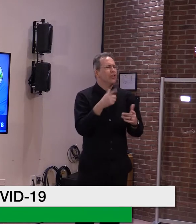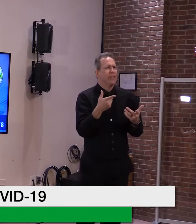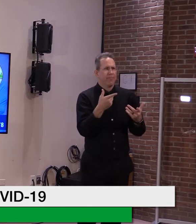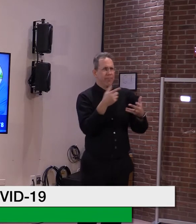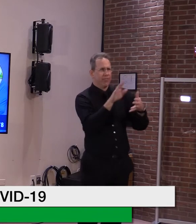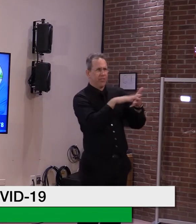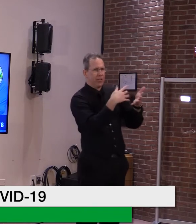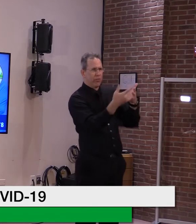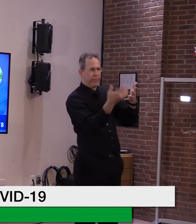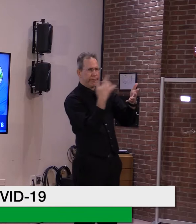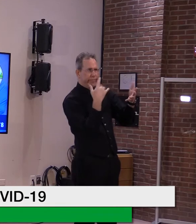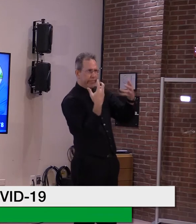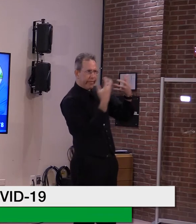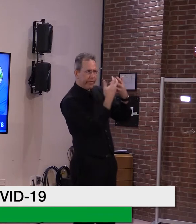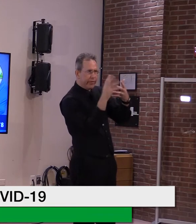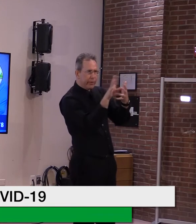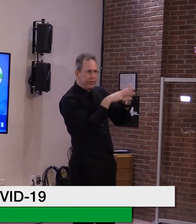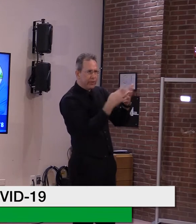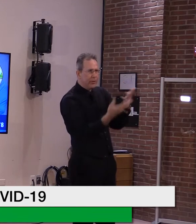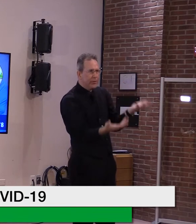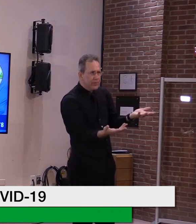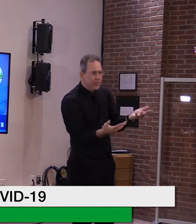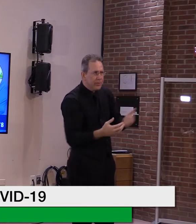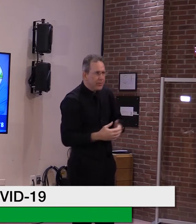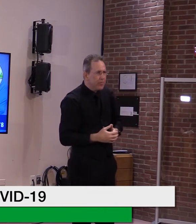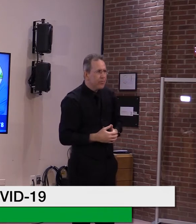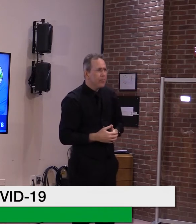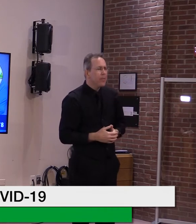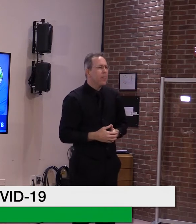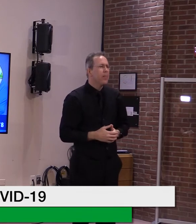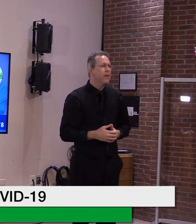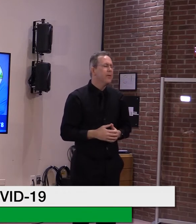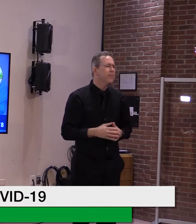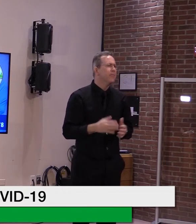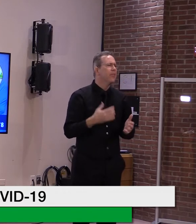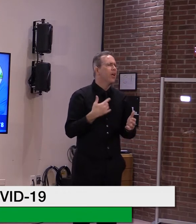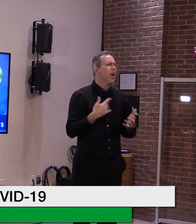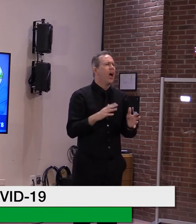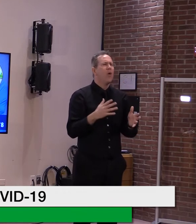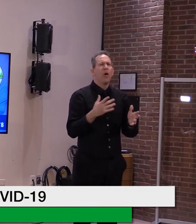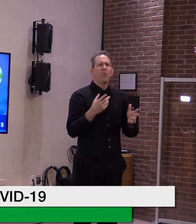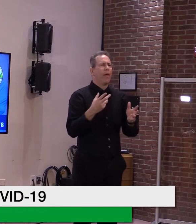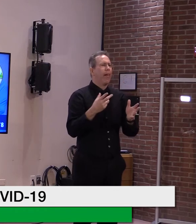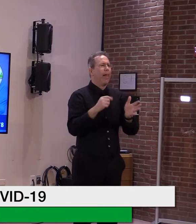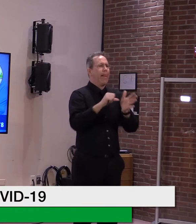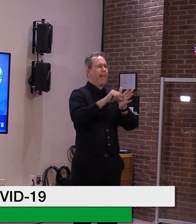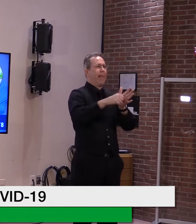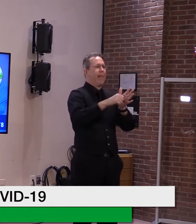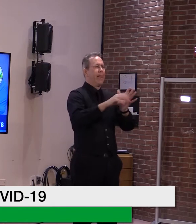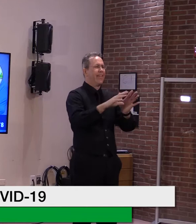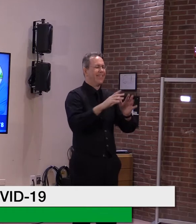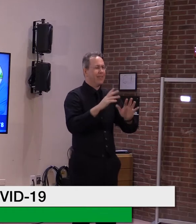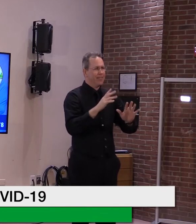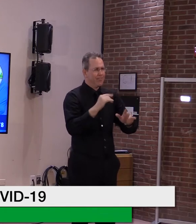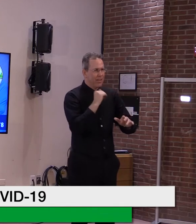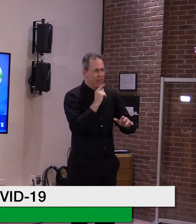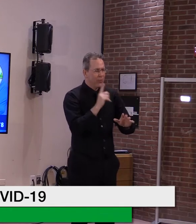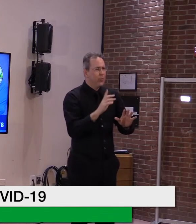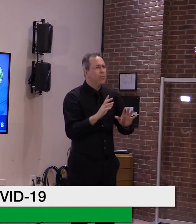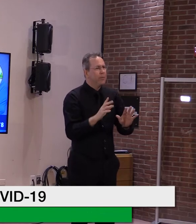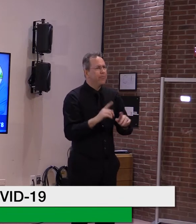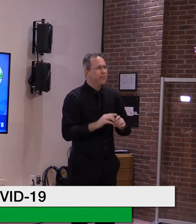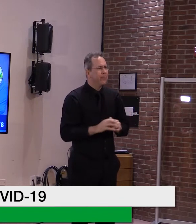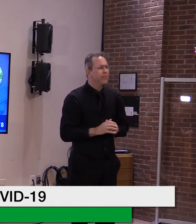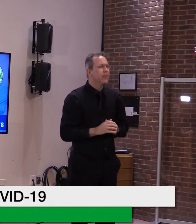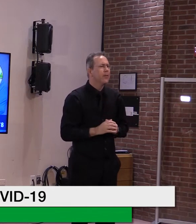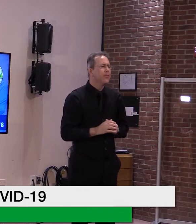I don't want to overemphasize this because I don't think it's true. I just think it's, we're going to see the uptick